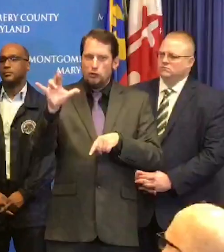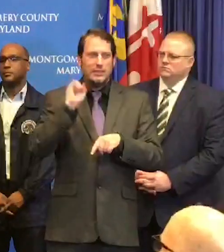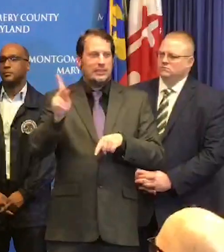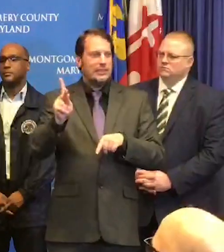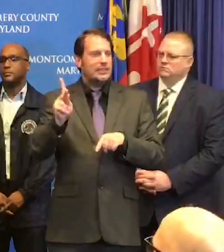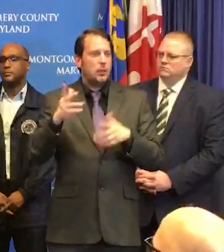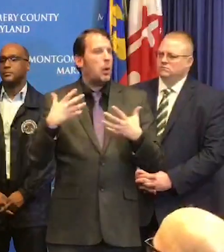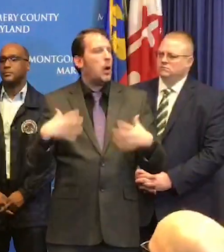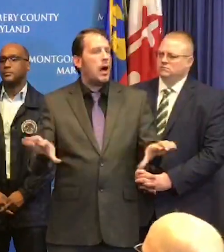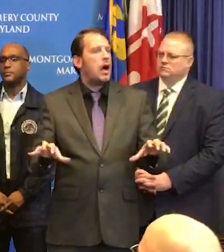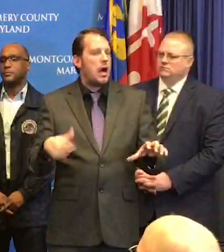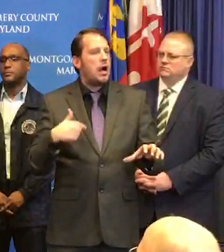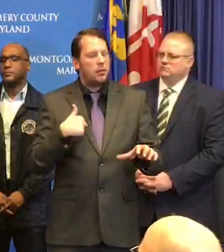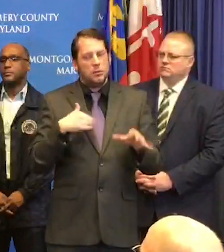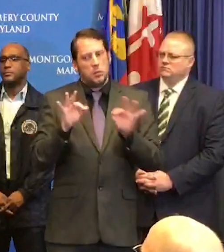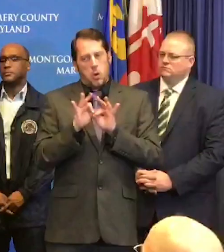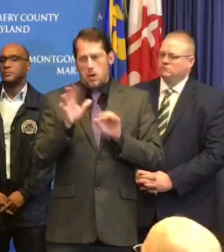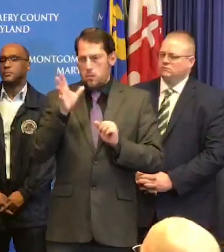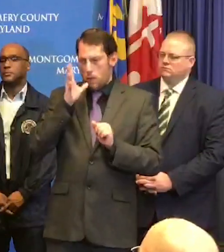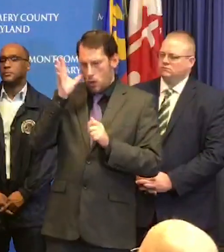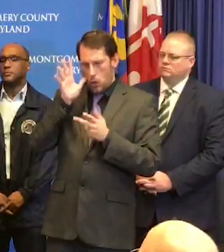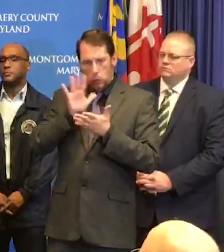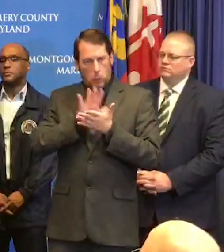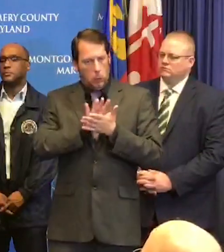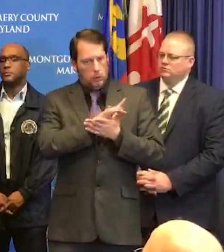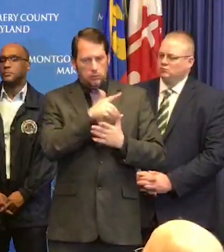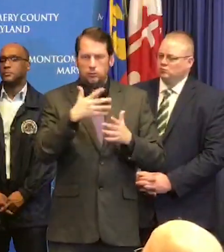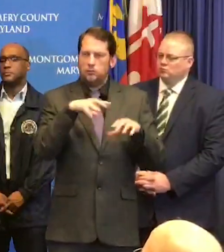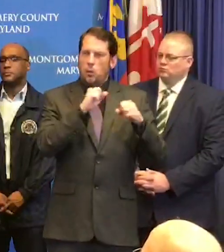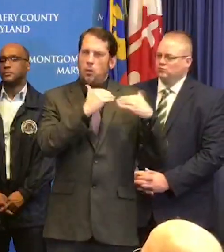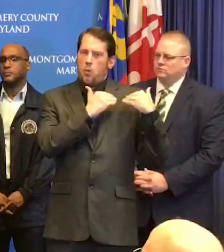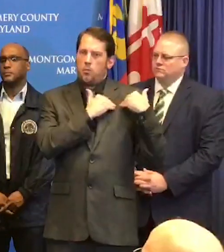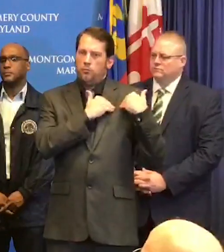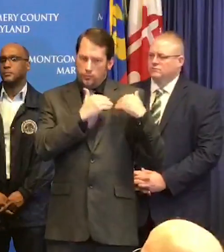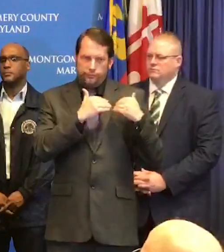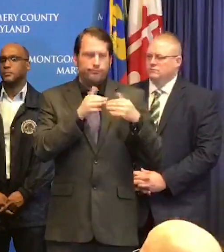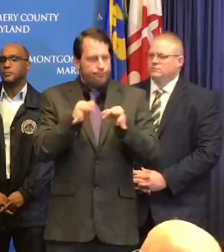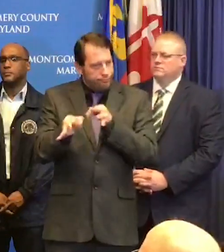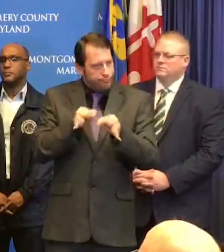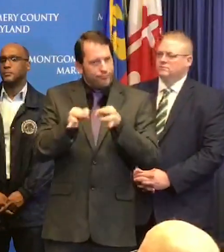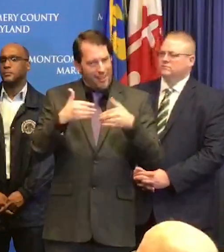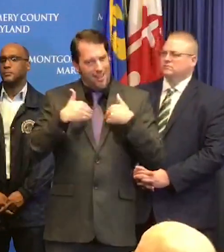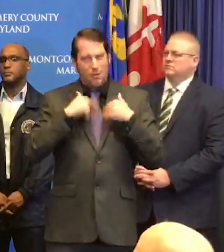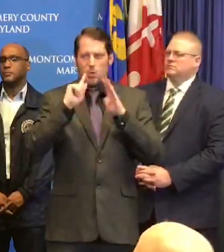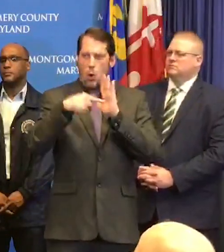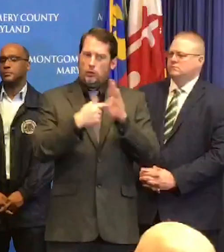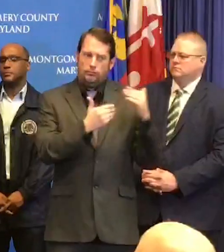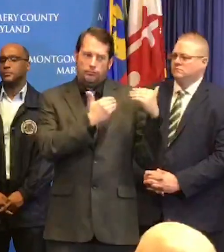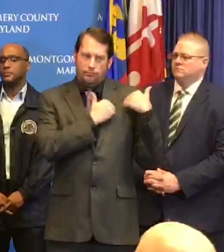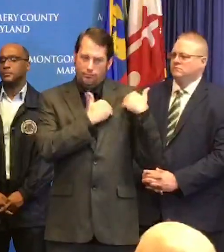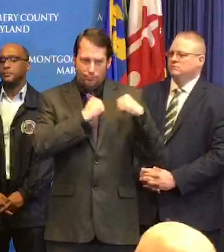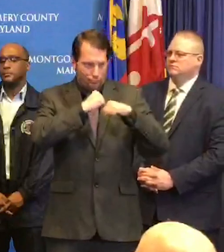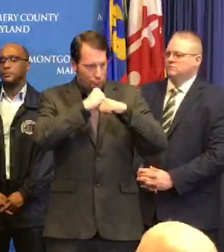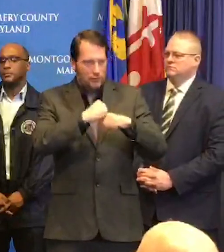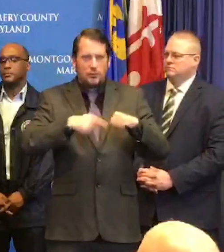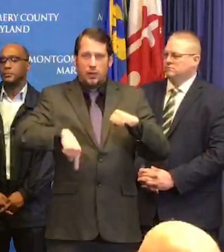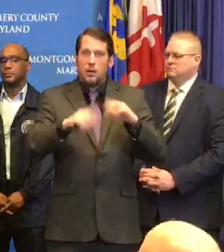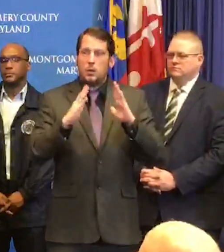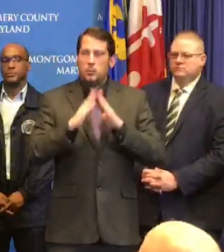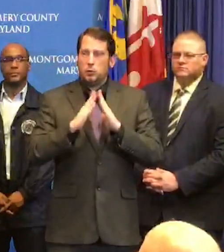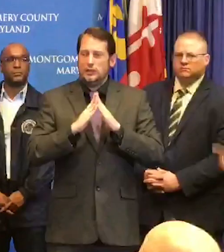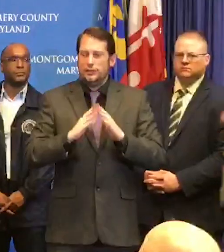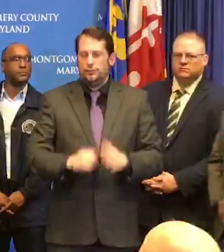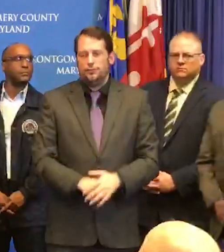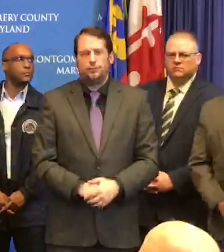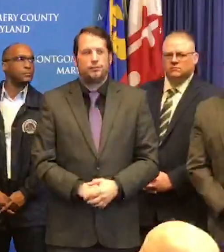think it's too much to ask young people to play a part in making sure their community stays safe. We hope we can convey that. Last